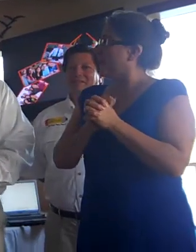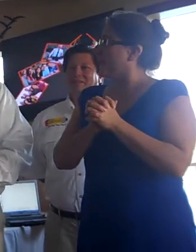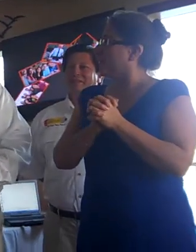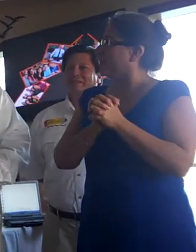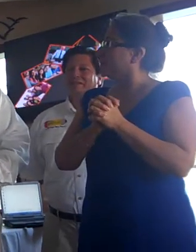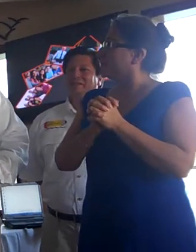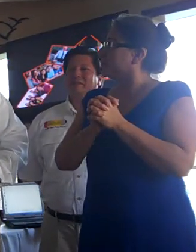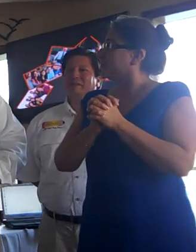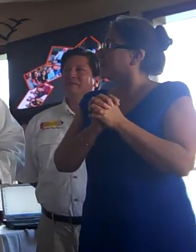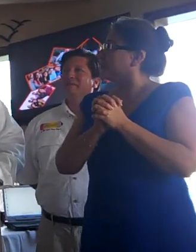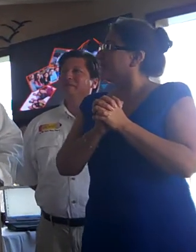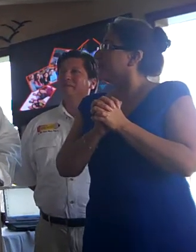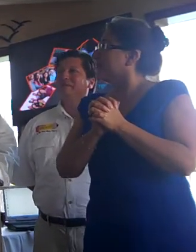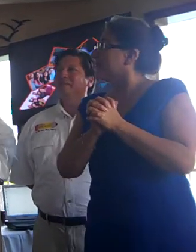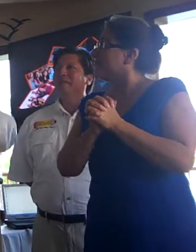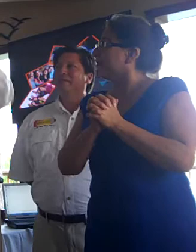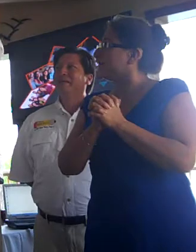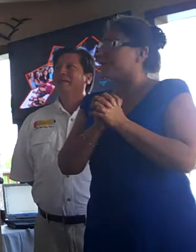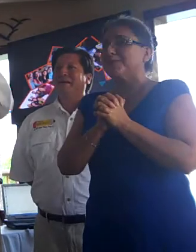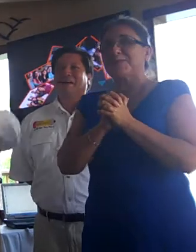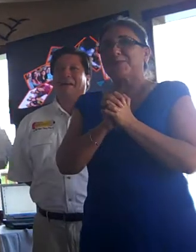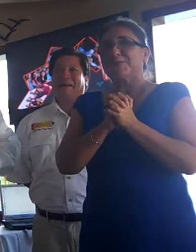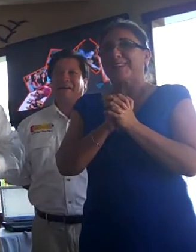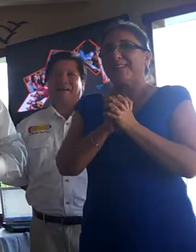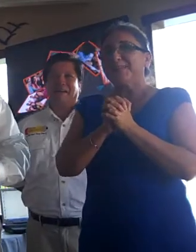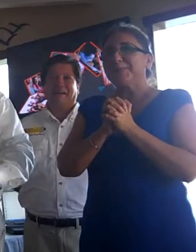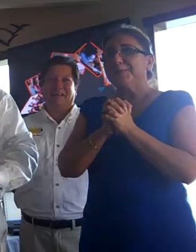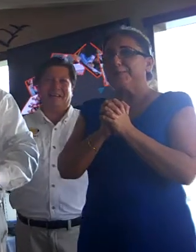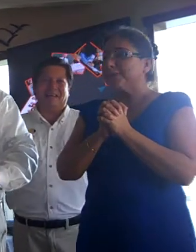We won't hold that against her.